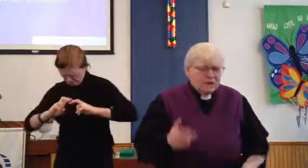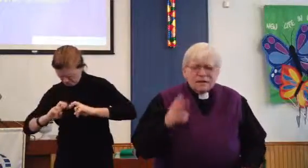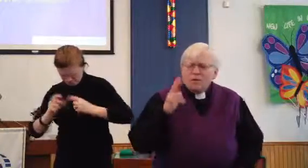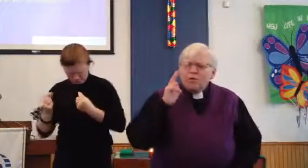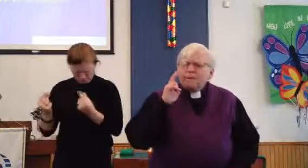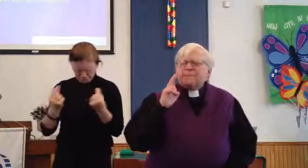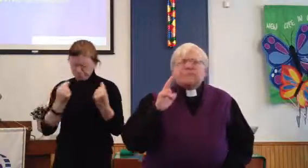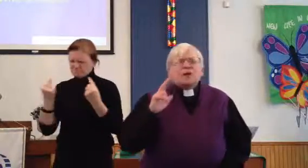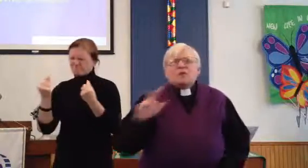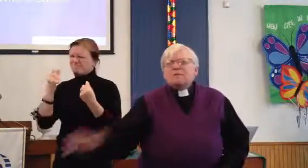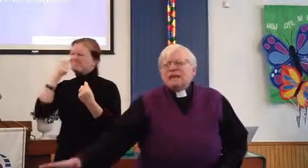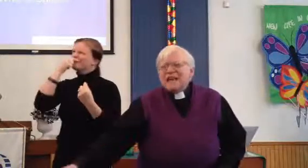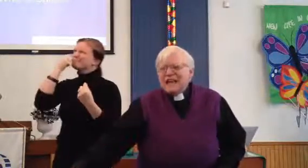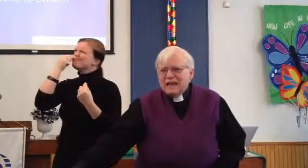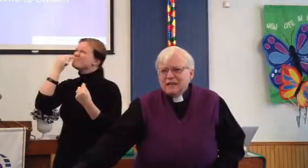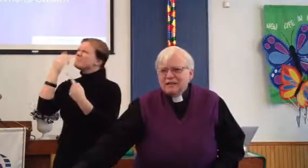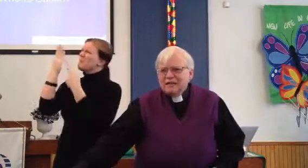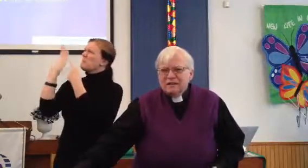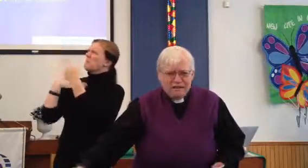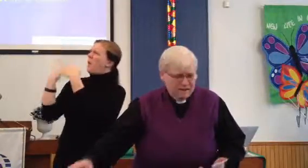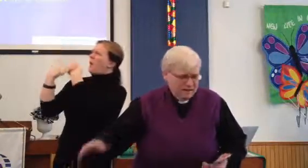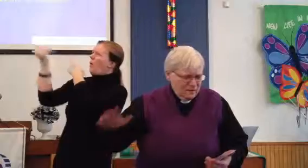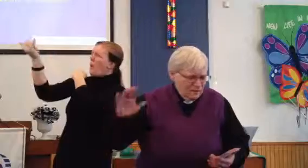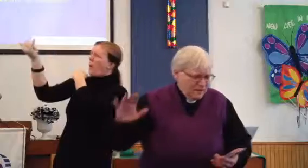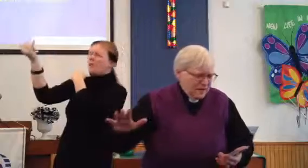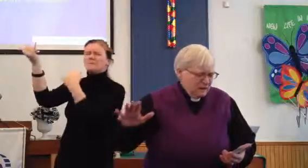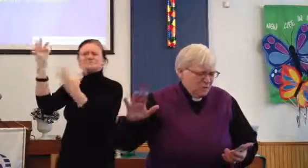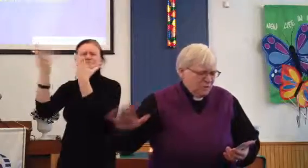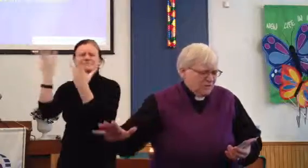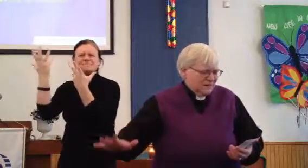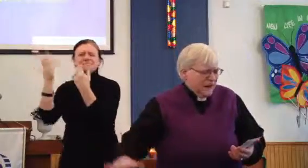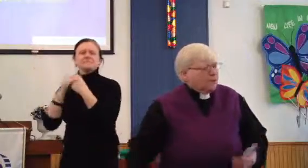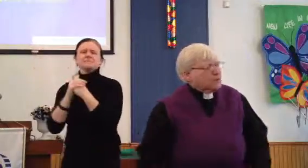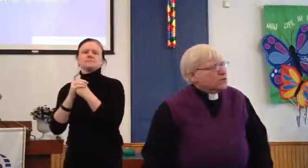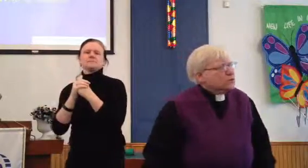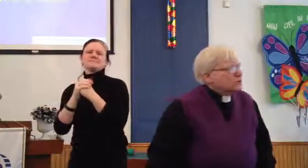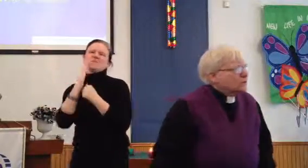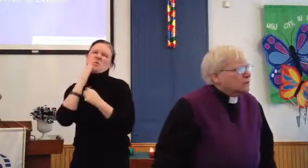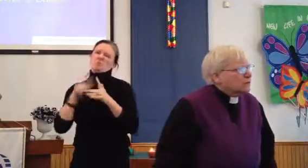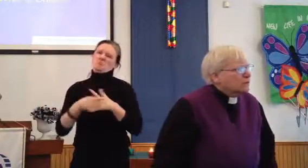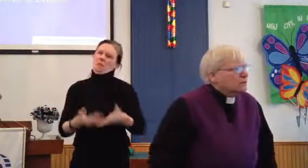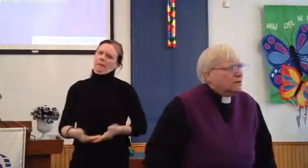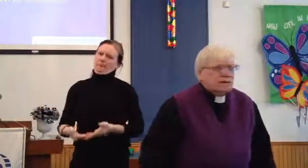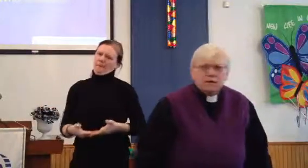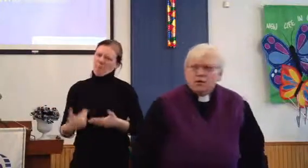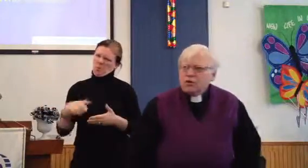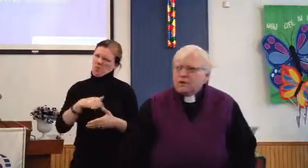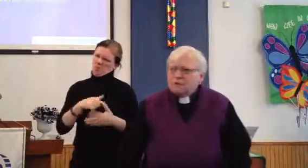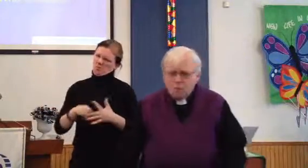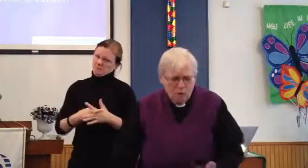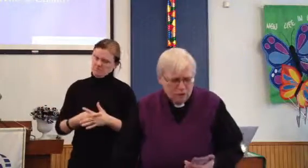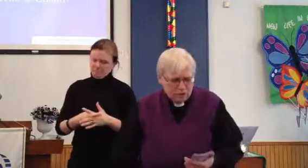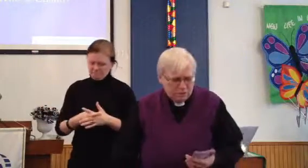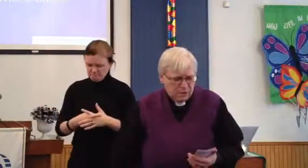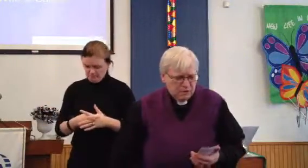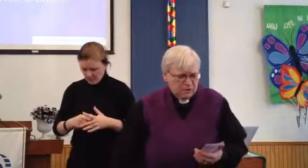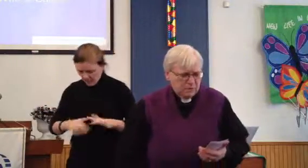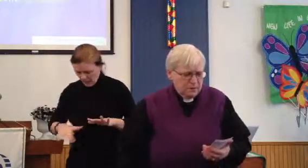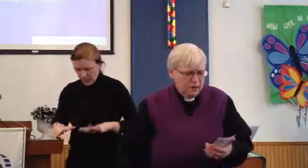You know, we begin. We begin when we're in diapers. Looking for what we're supposed to be.